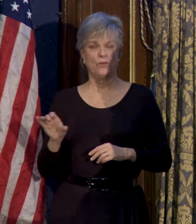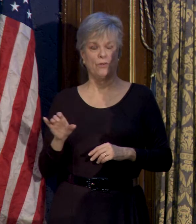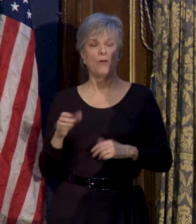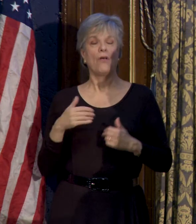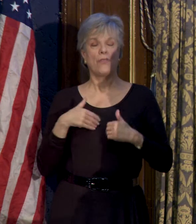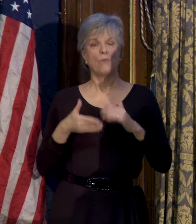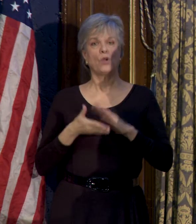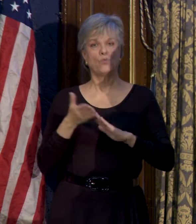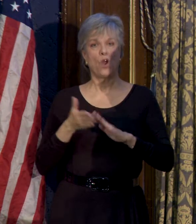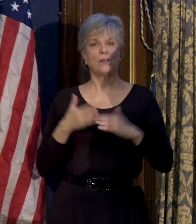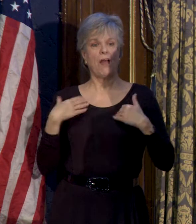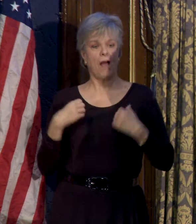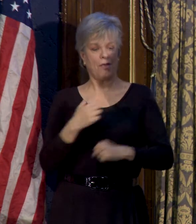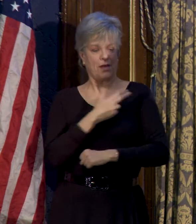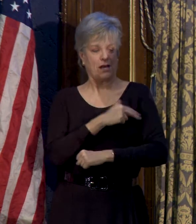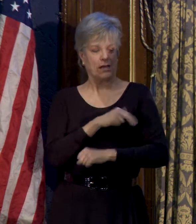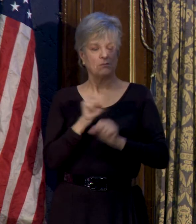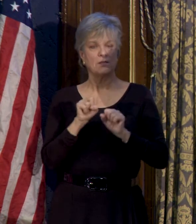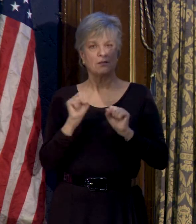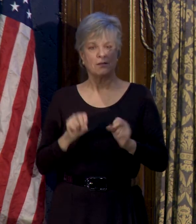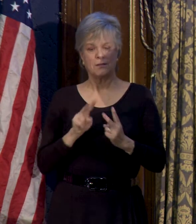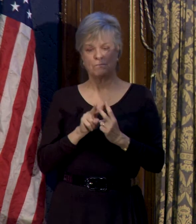a health and hospital system like this.